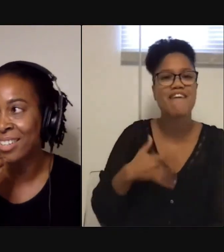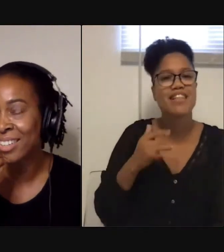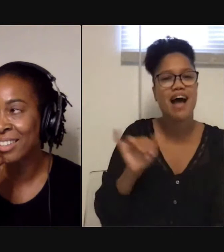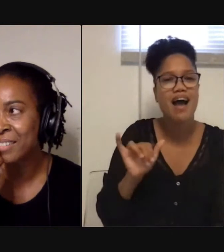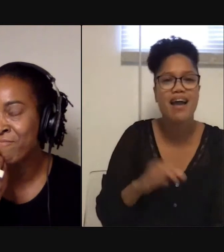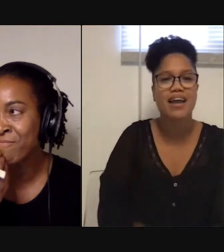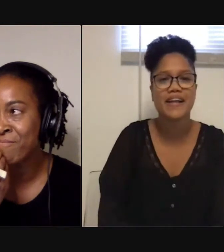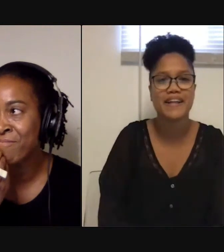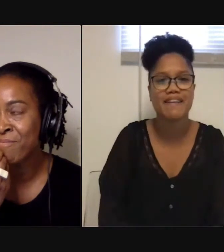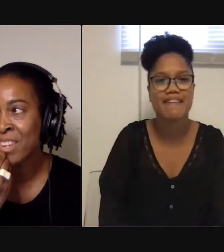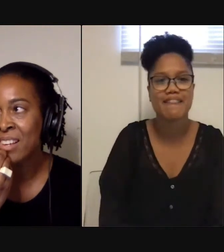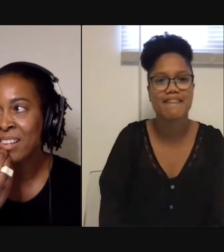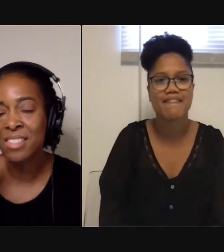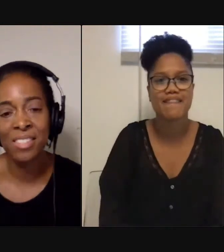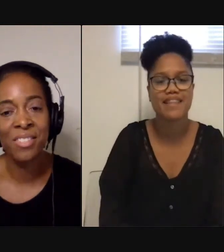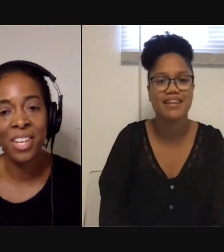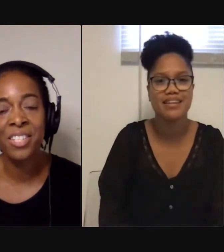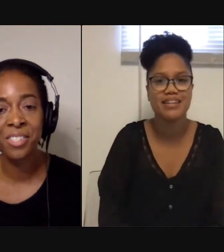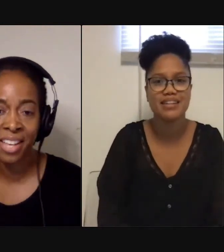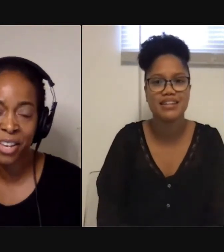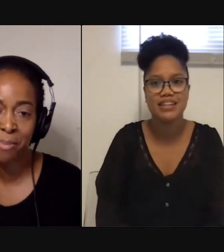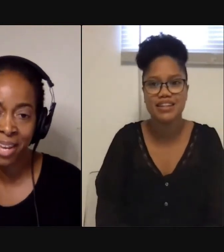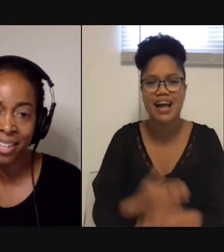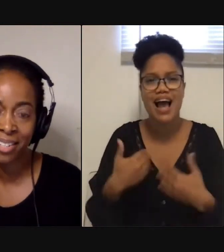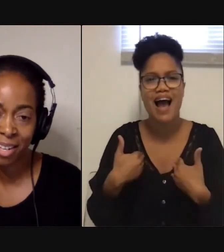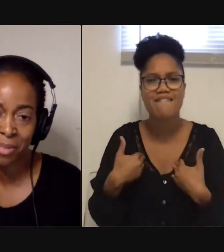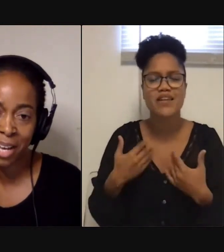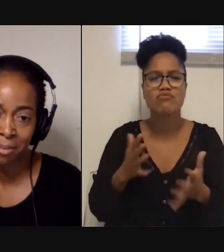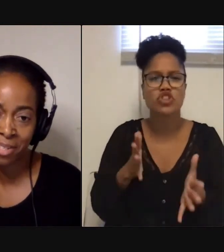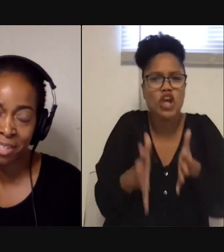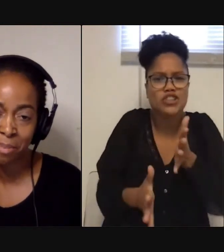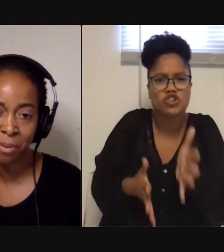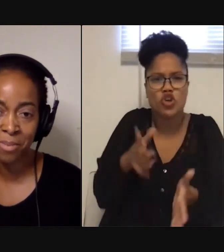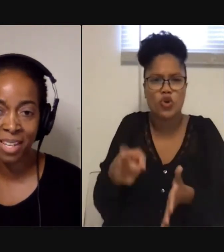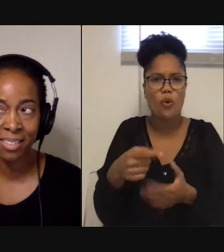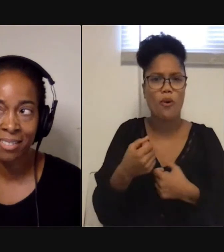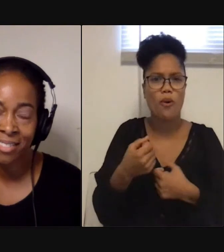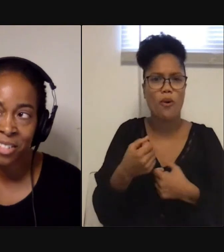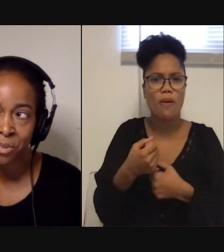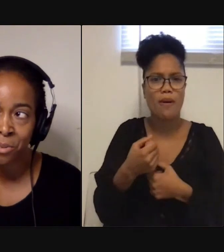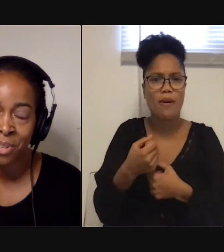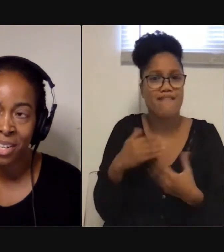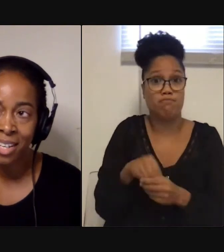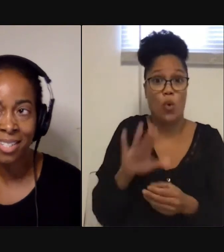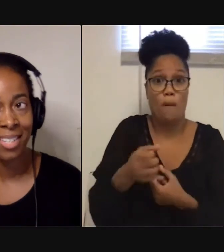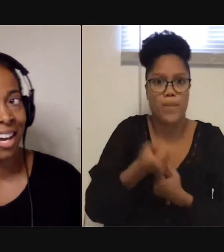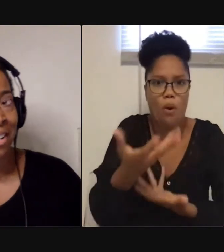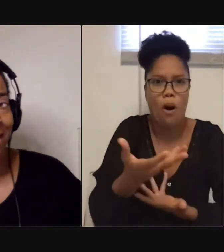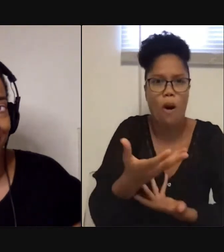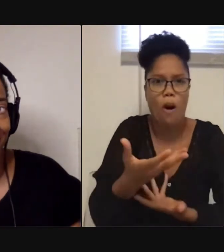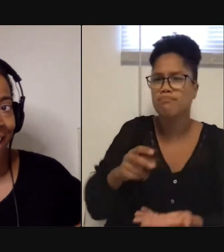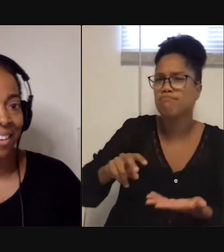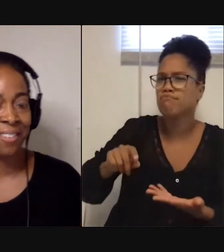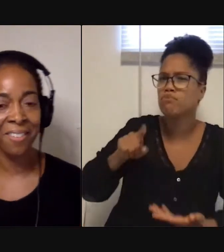this gesture that you make sometimes in the poems, like, did you see